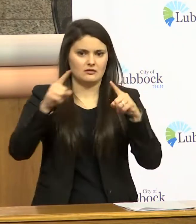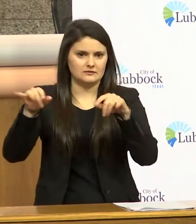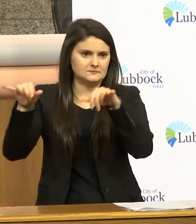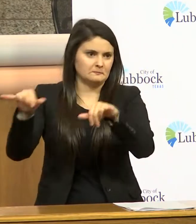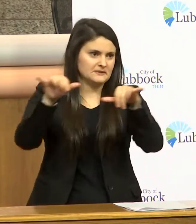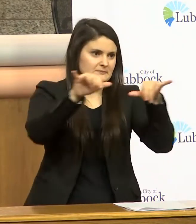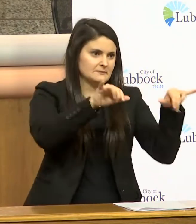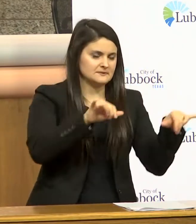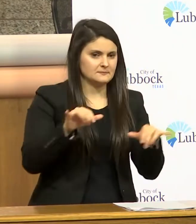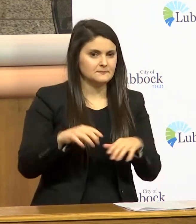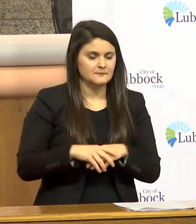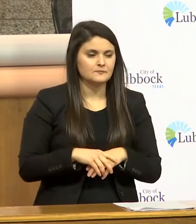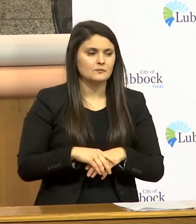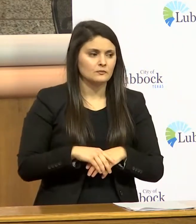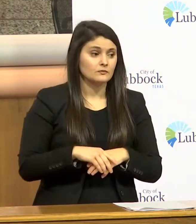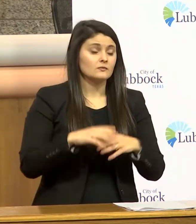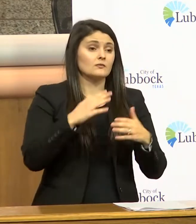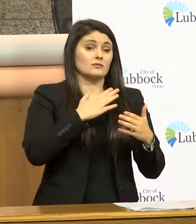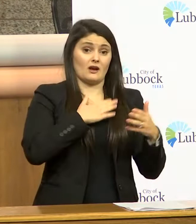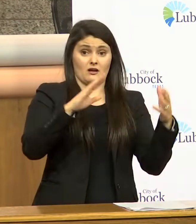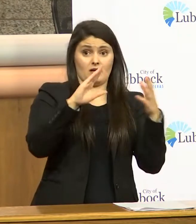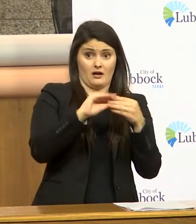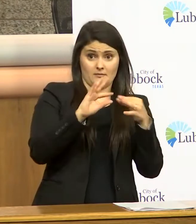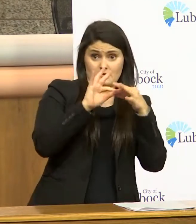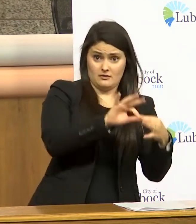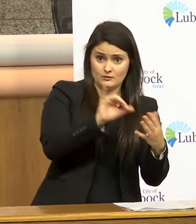so here's my comment